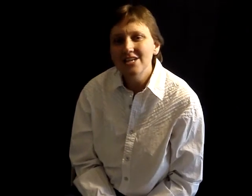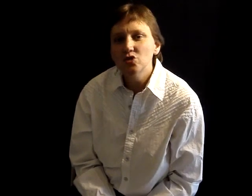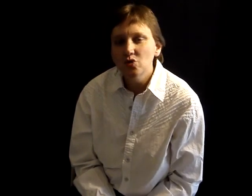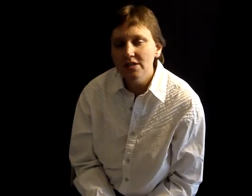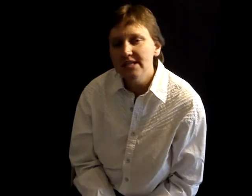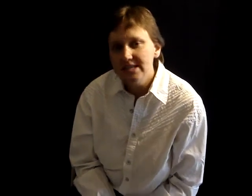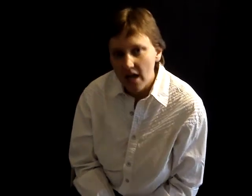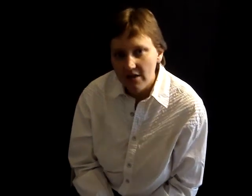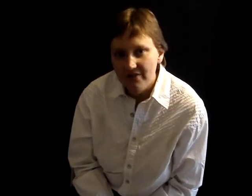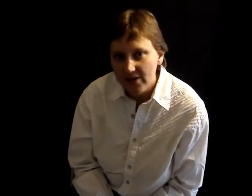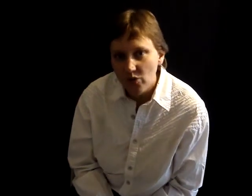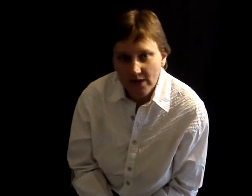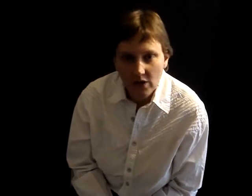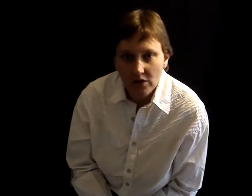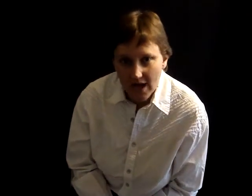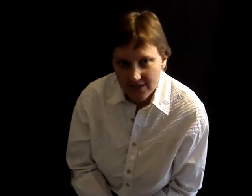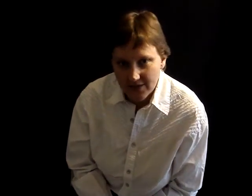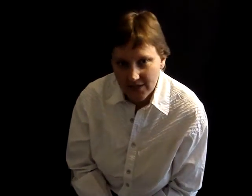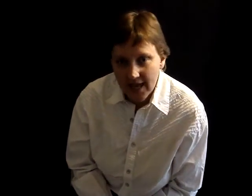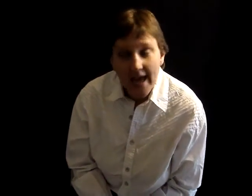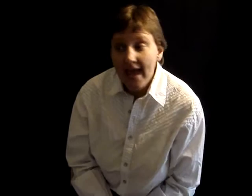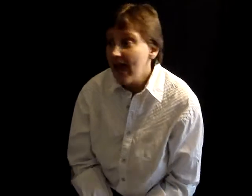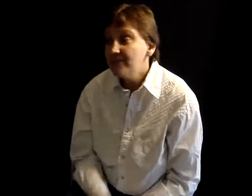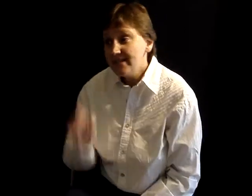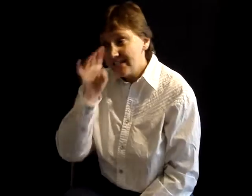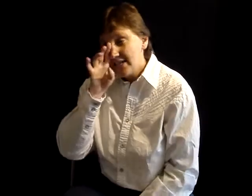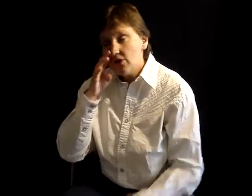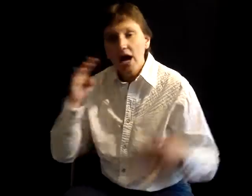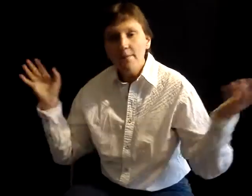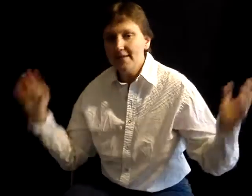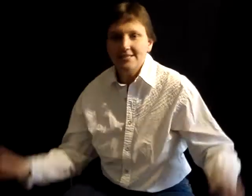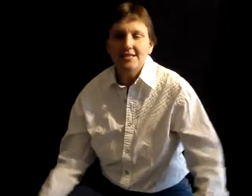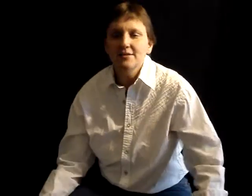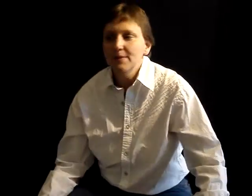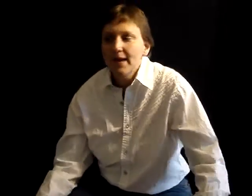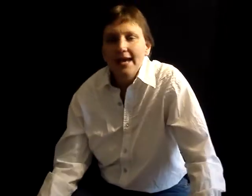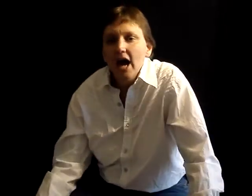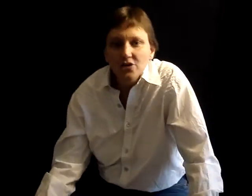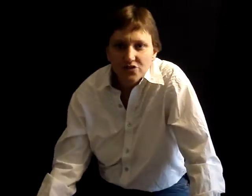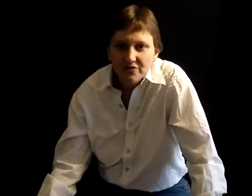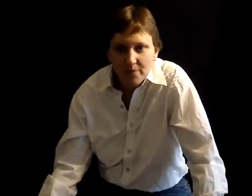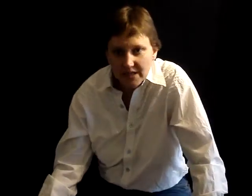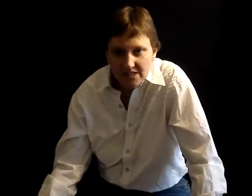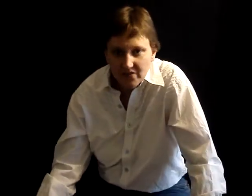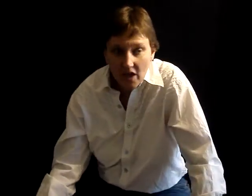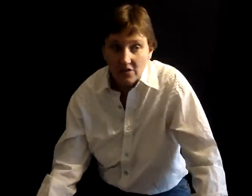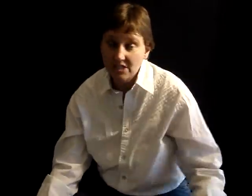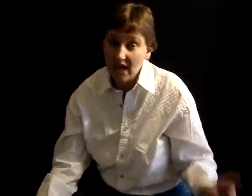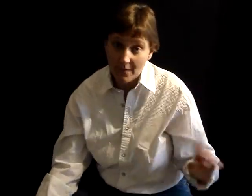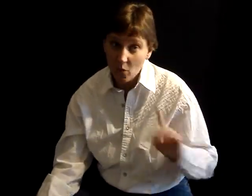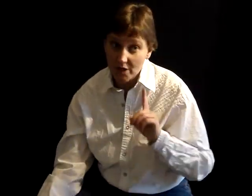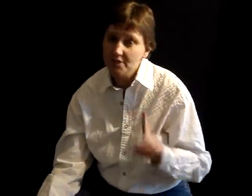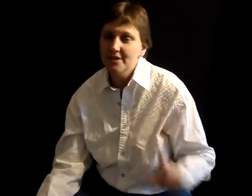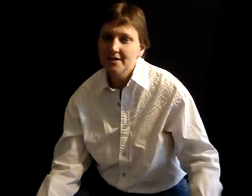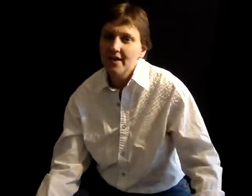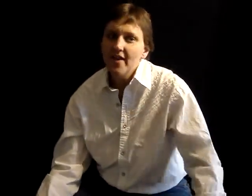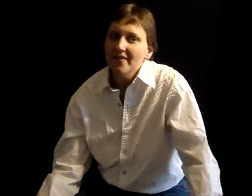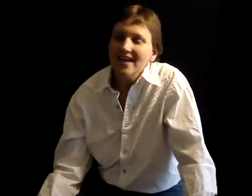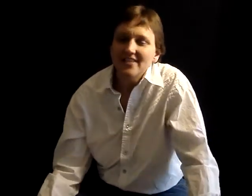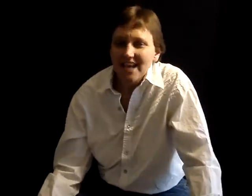trillion federal RICO lawsuit. Every single company is going to be paying hundreds of billions of dollars, Time Warner, they have the